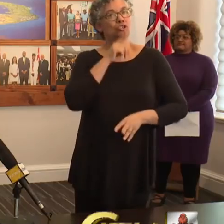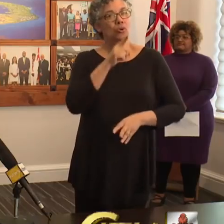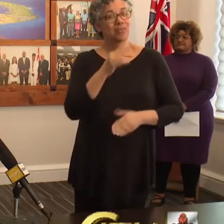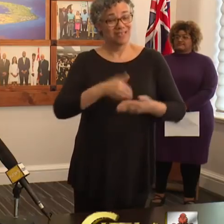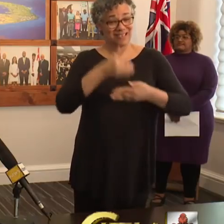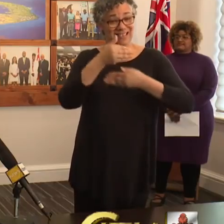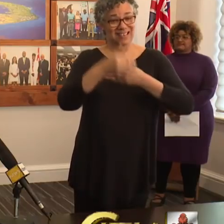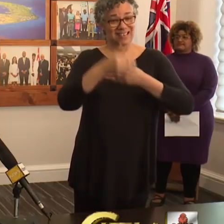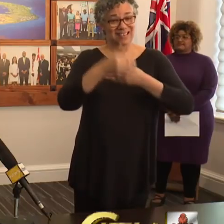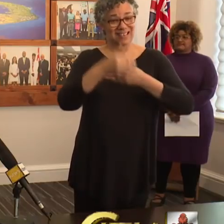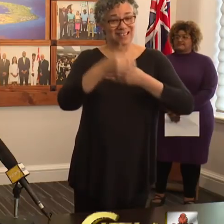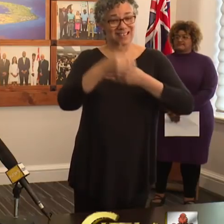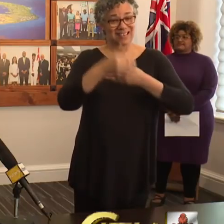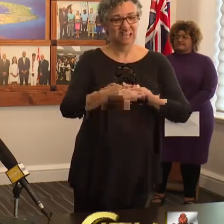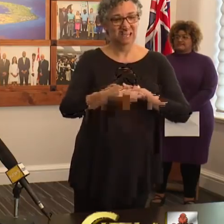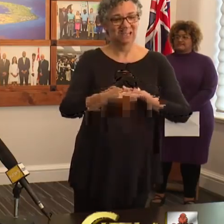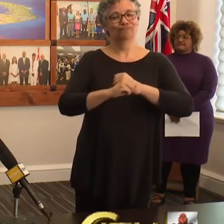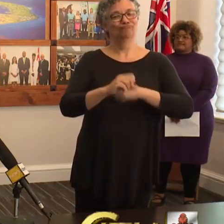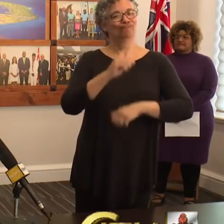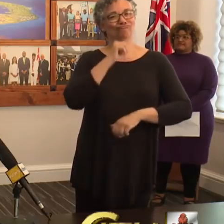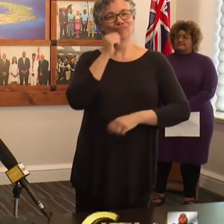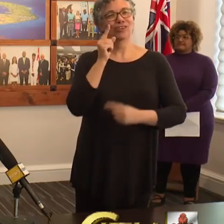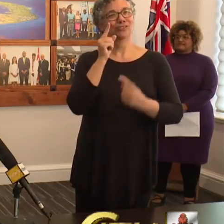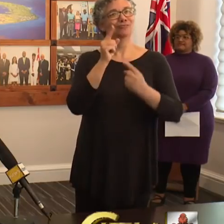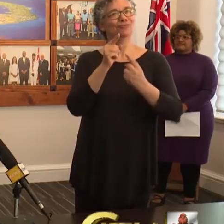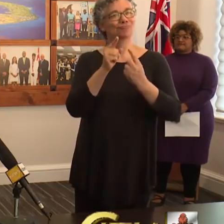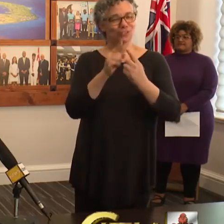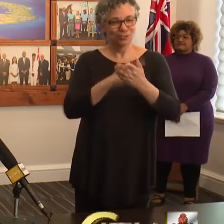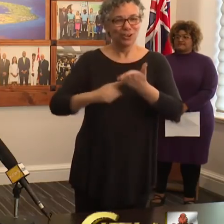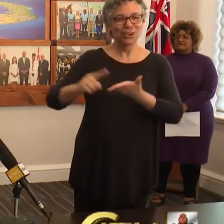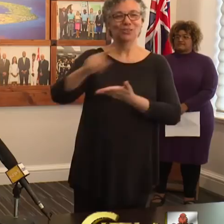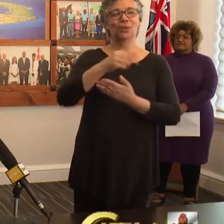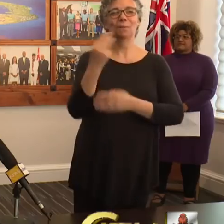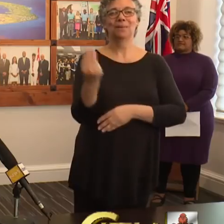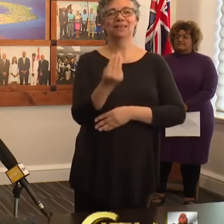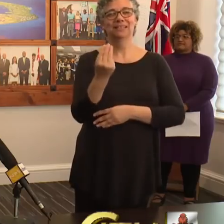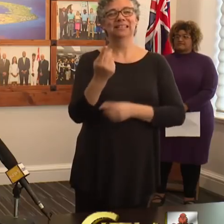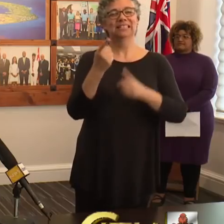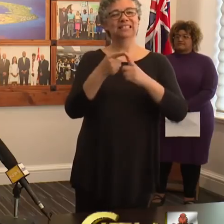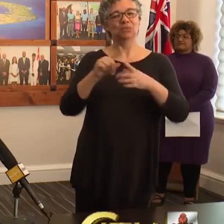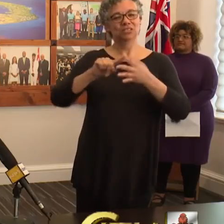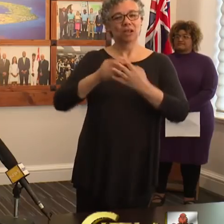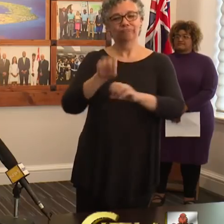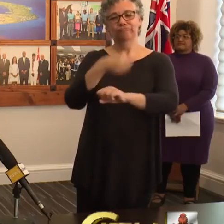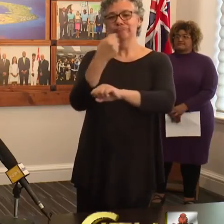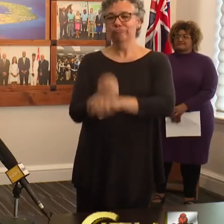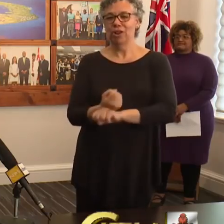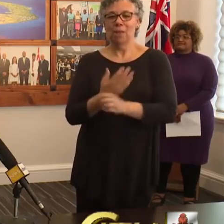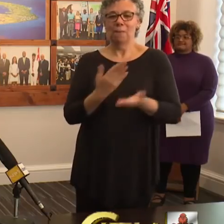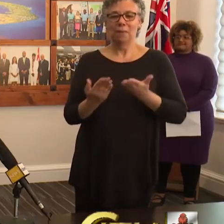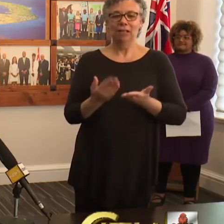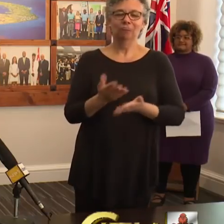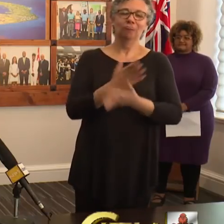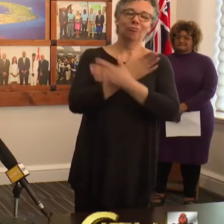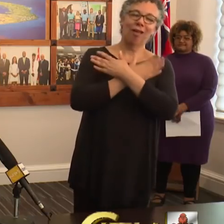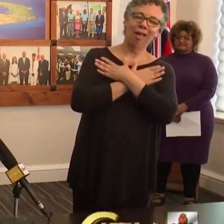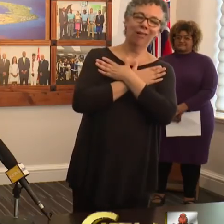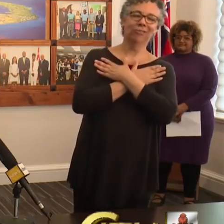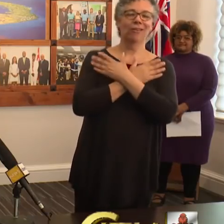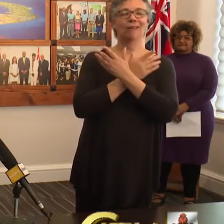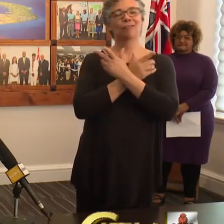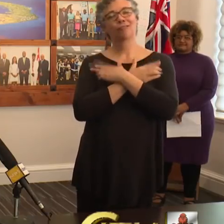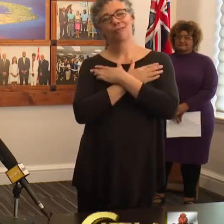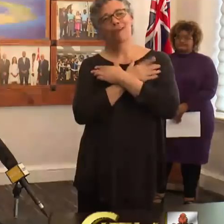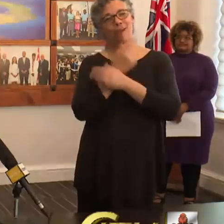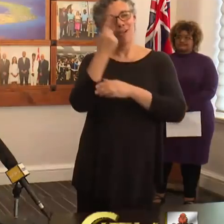press conference will not be until Monday. So while we actually start the shelter-in-place, there might be a little bit of rest and relaxation for the very, I would